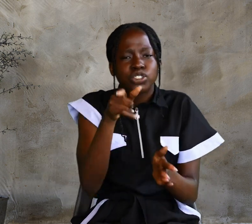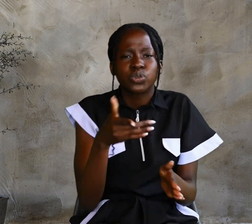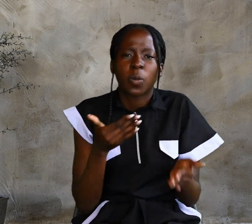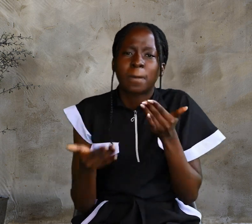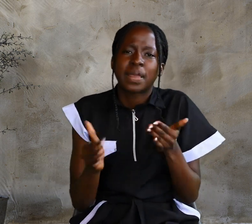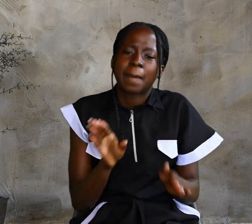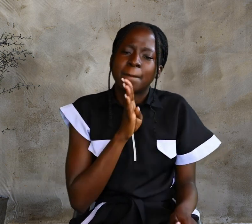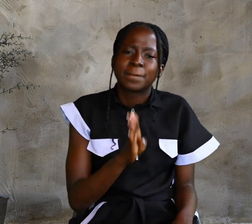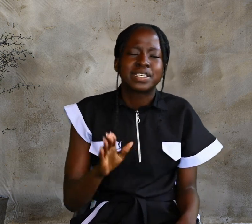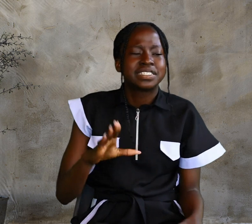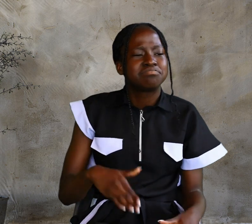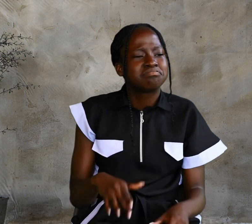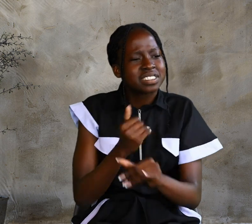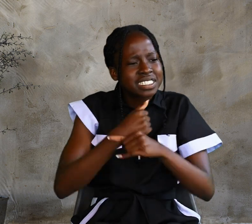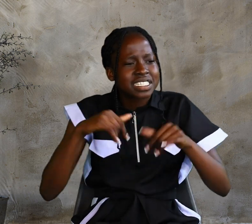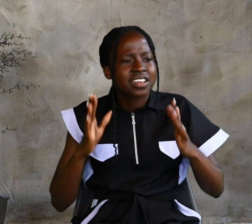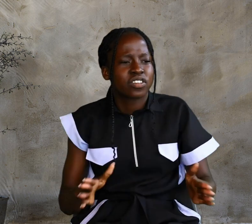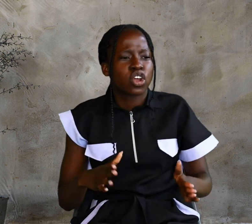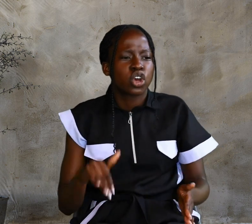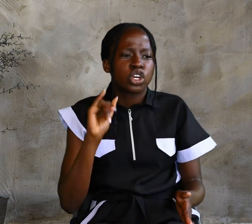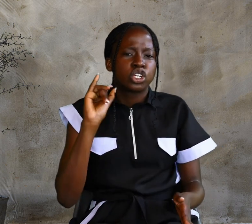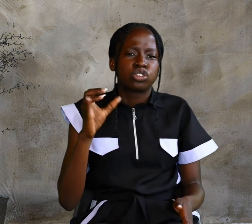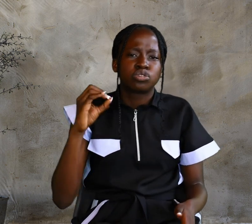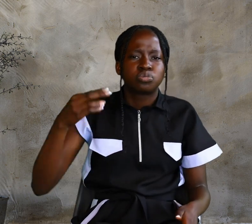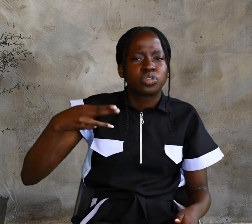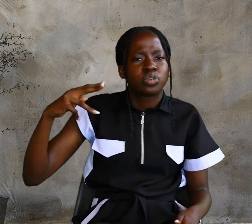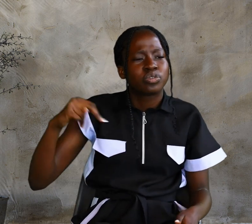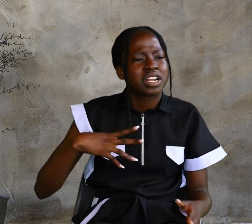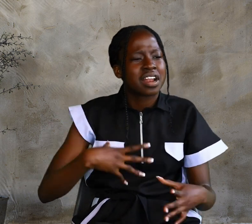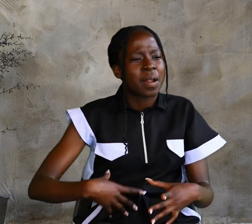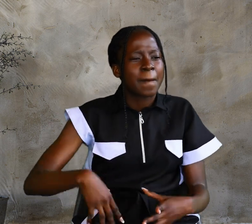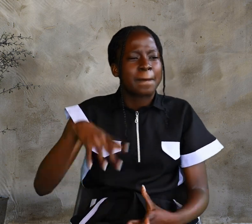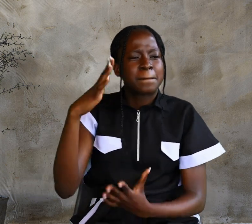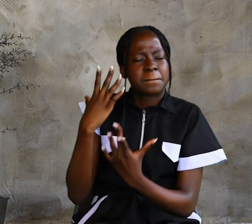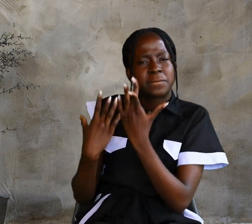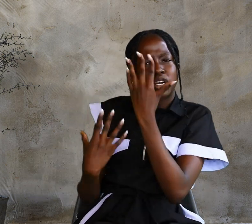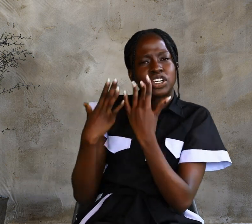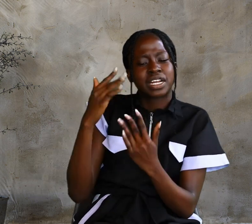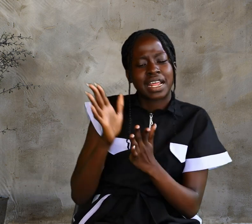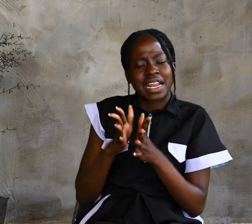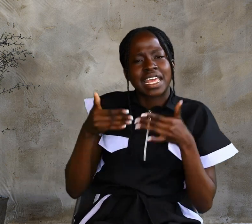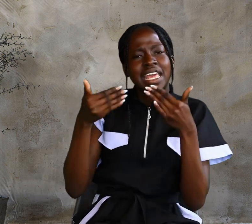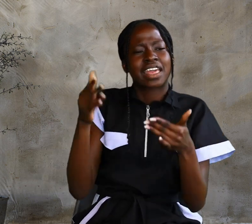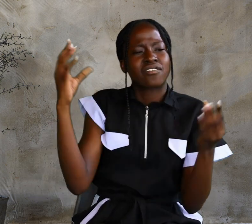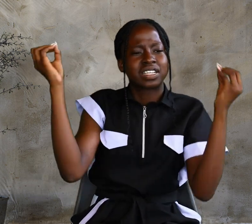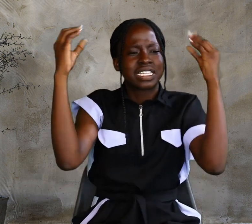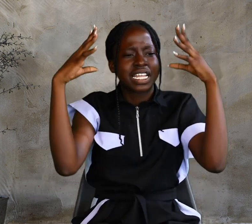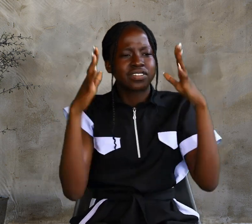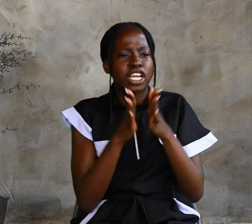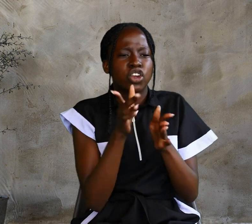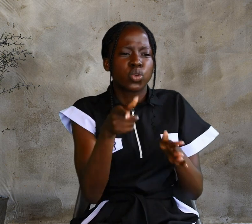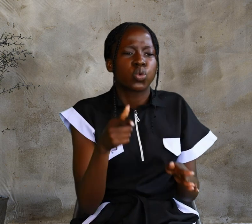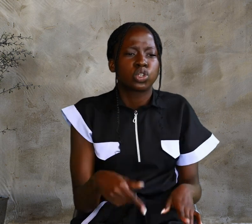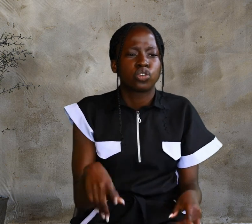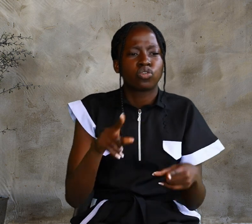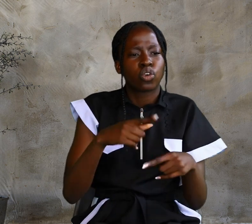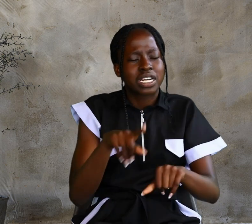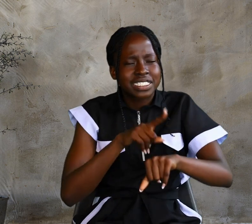John was a lamp, that burned and gave light, and you chose for a time to enjoy his